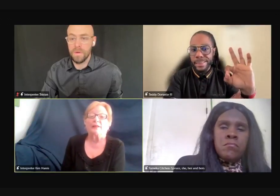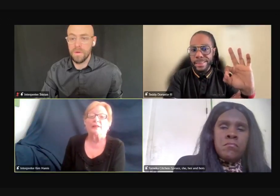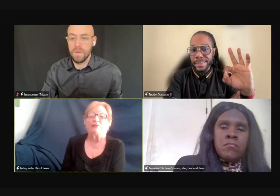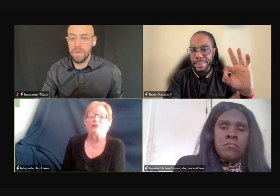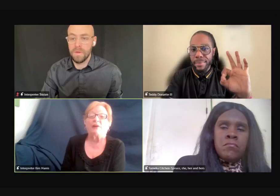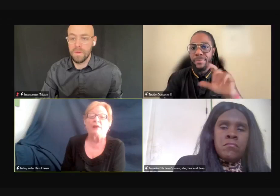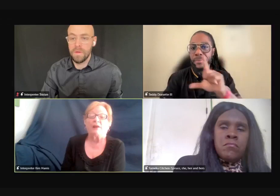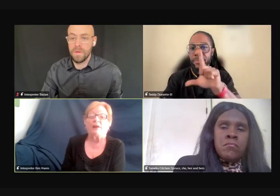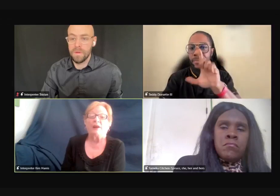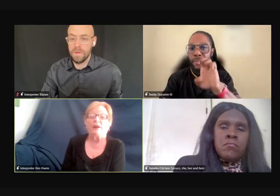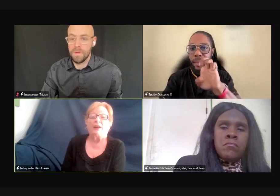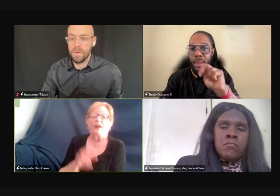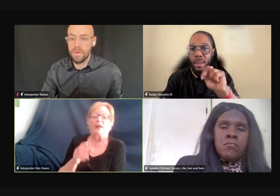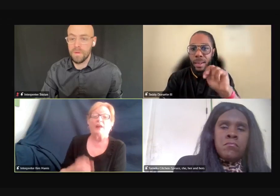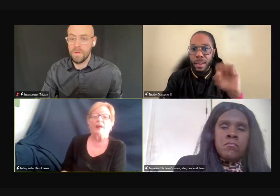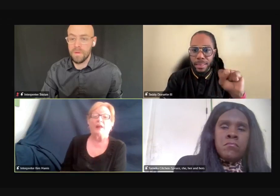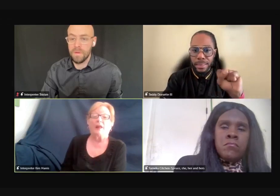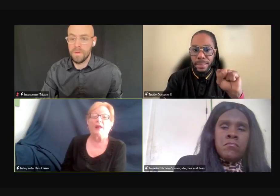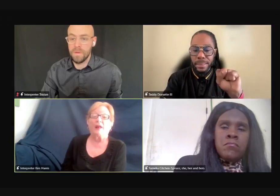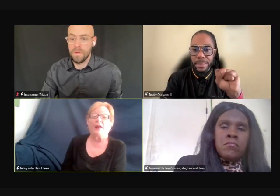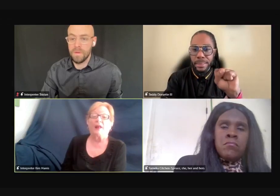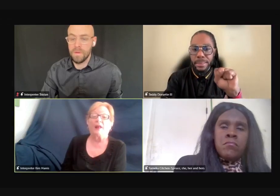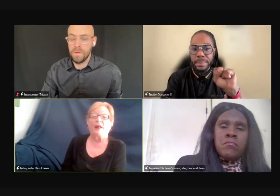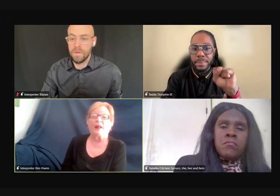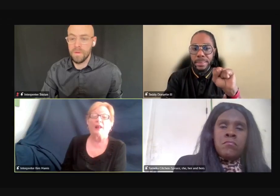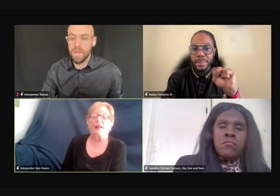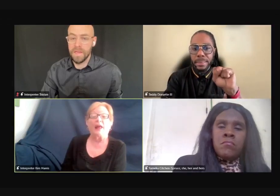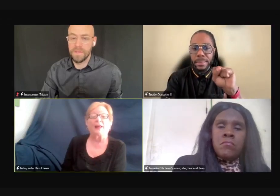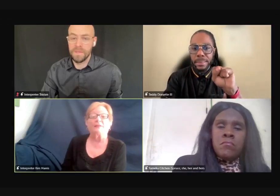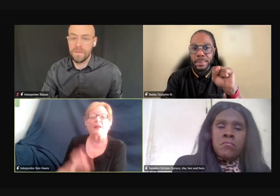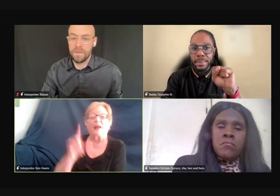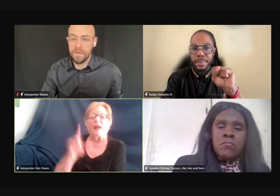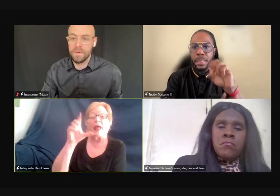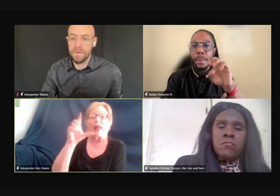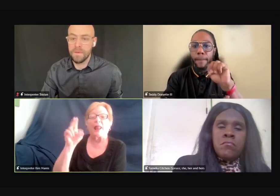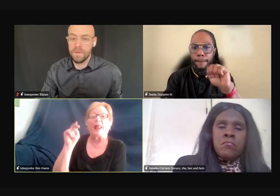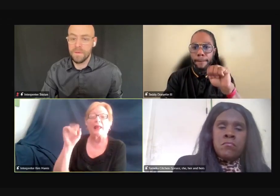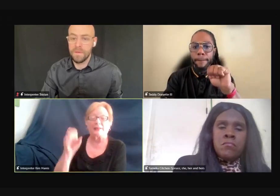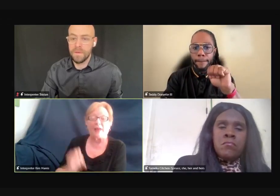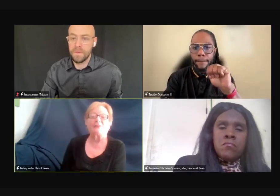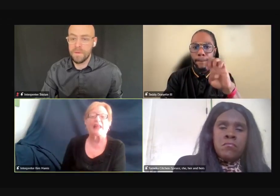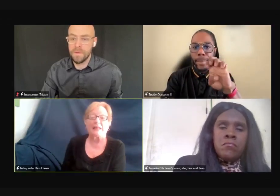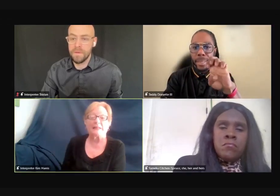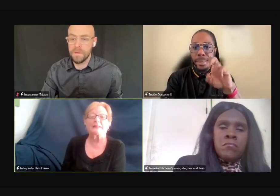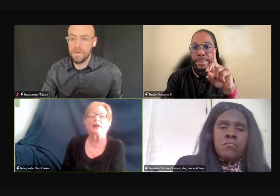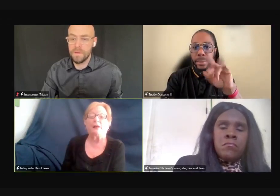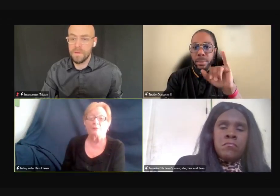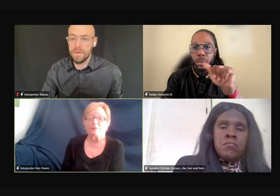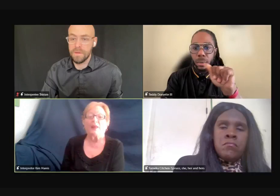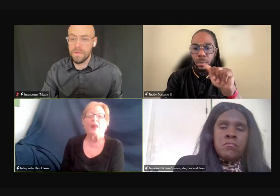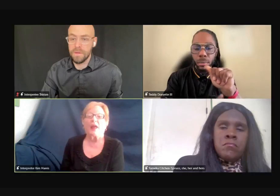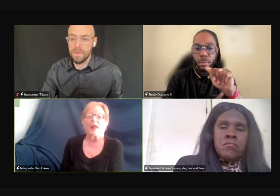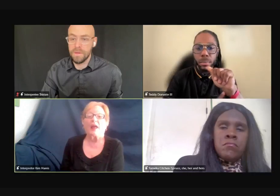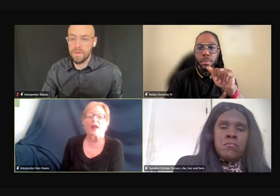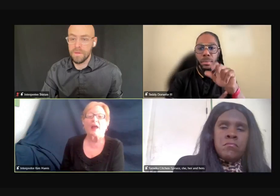Deaf Lens, Deaf Lens,